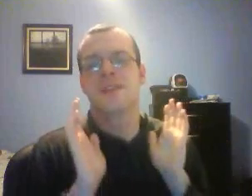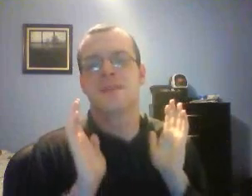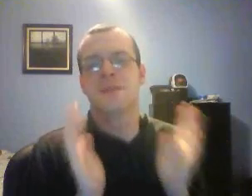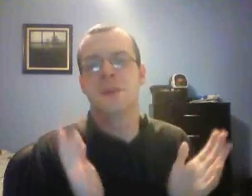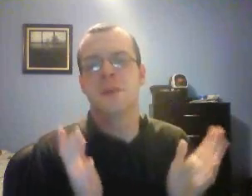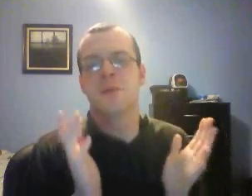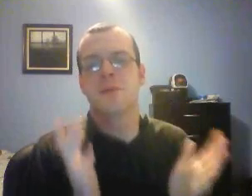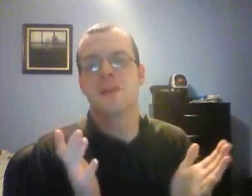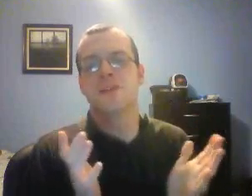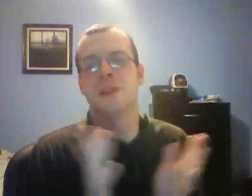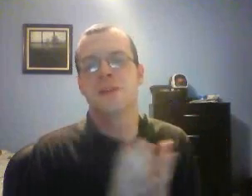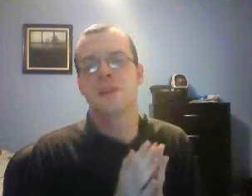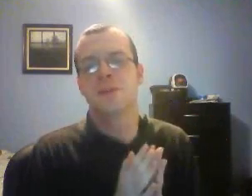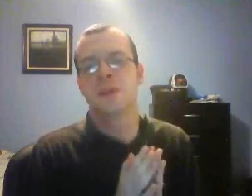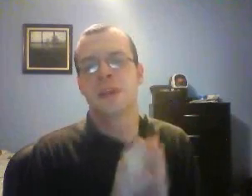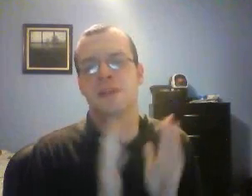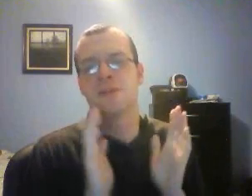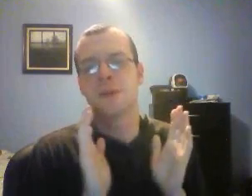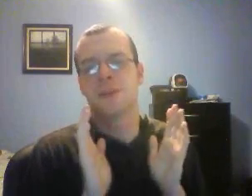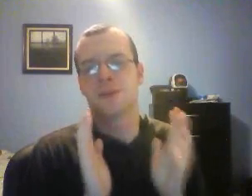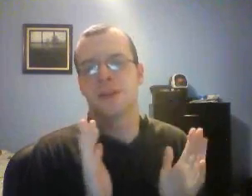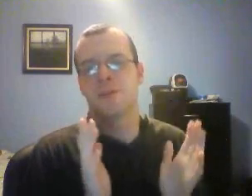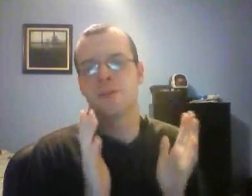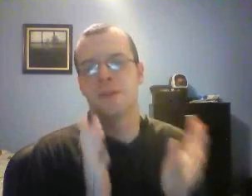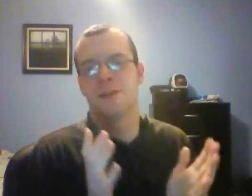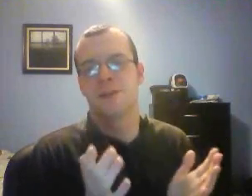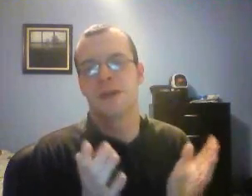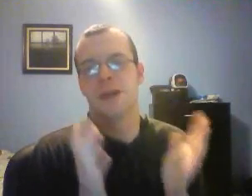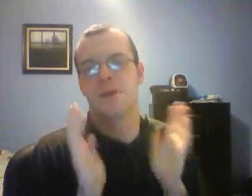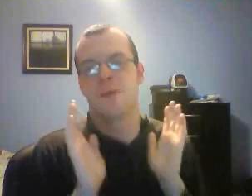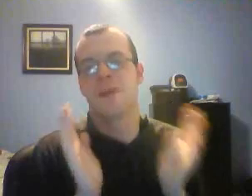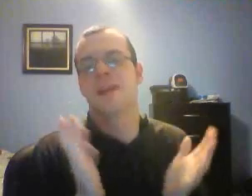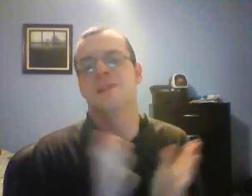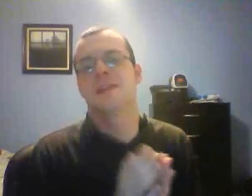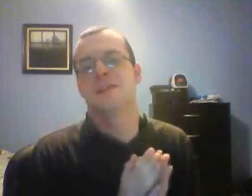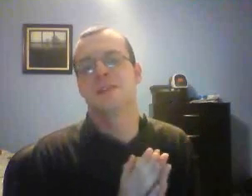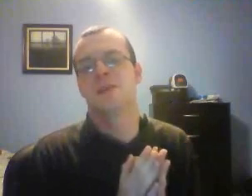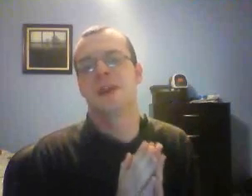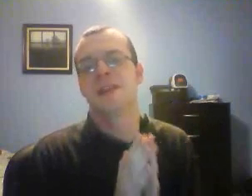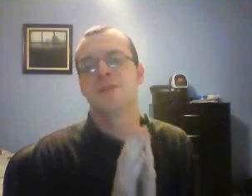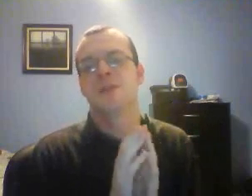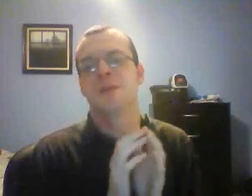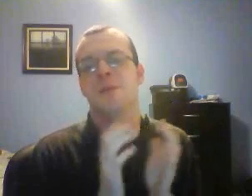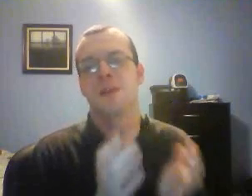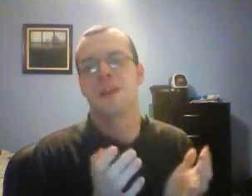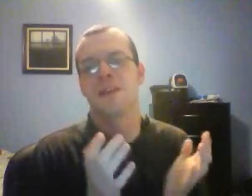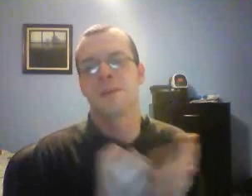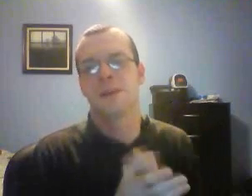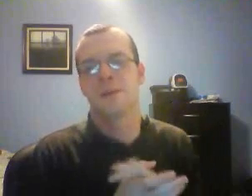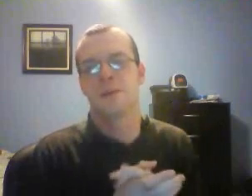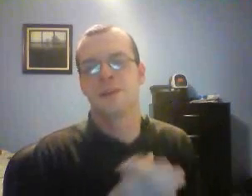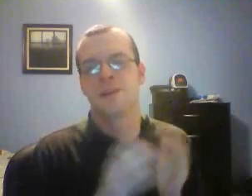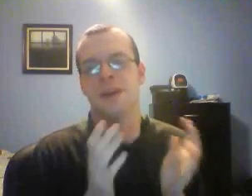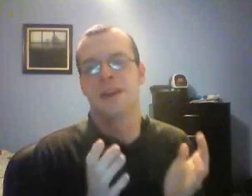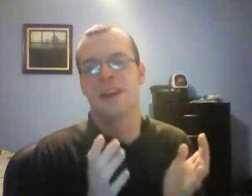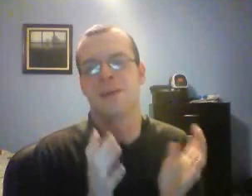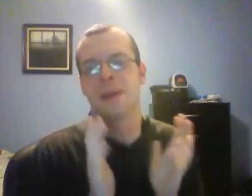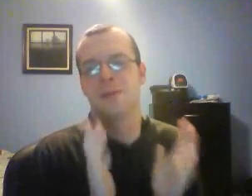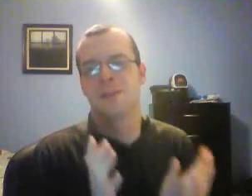He's a very professional individual. He is very strictly professional, and I'm really excited to see what he's going to be bringing to WWE's United Kingdom announce